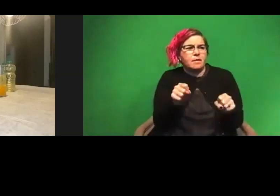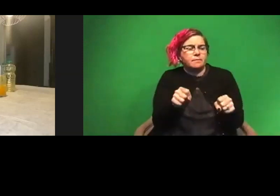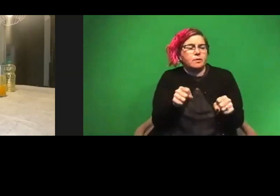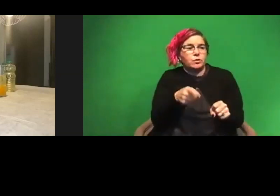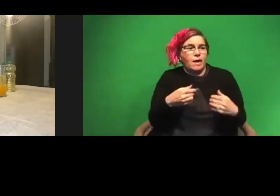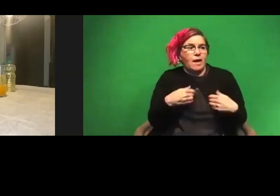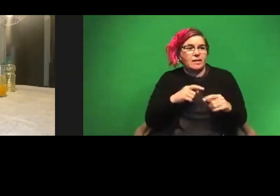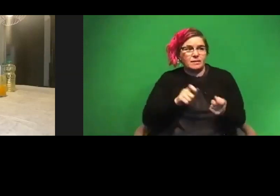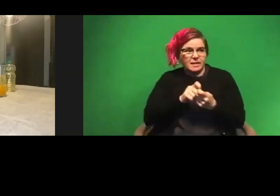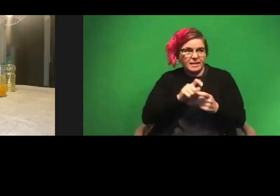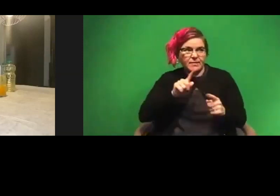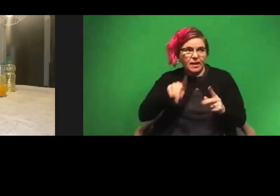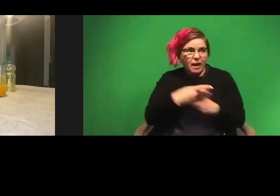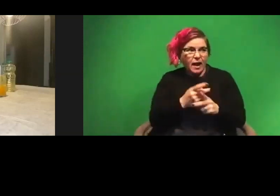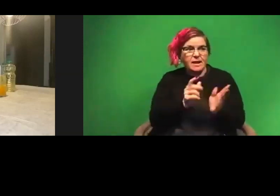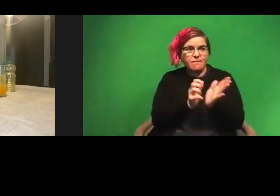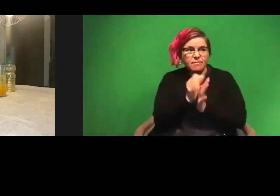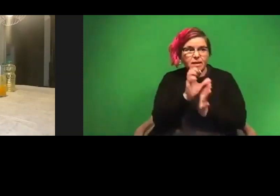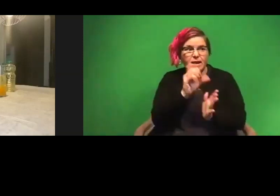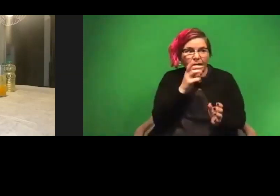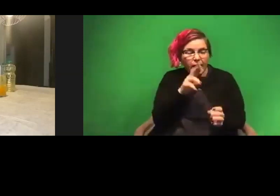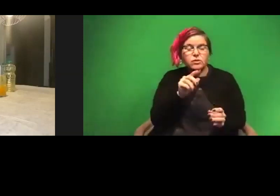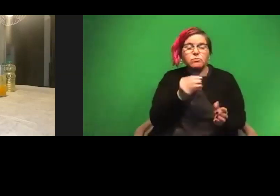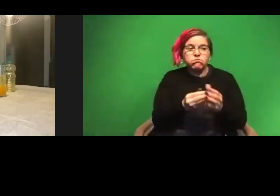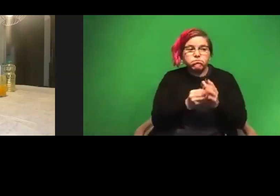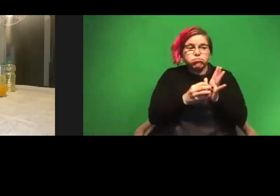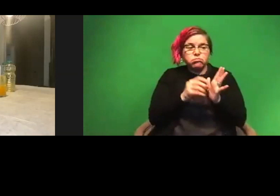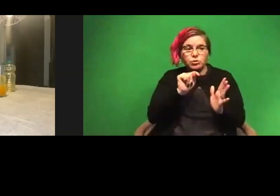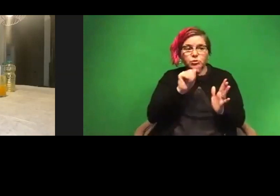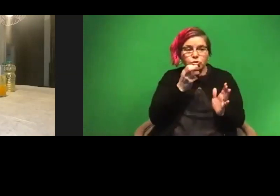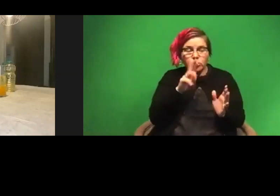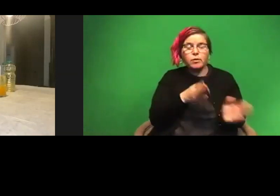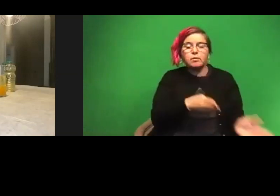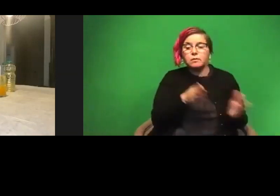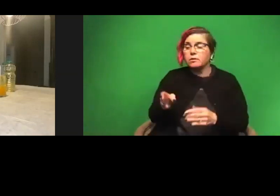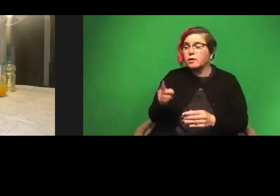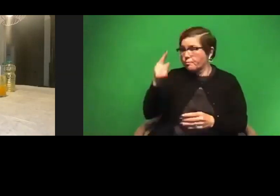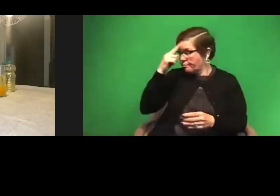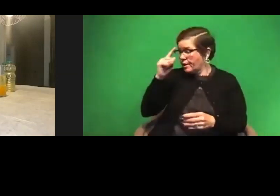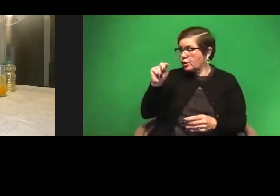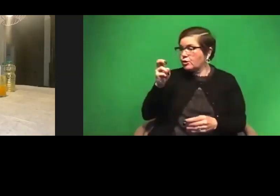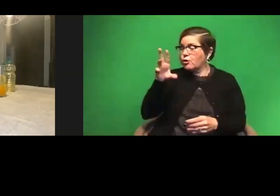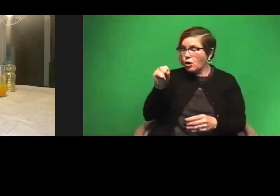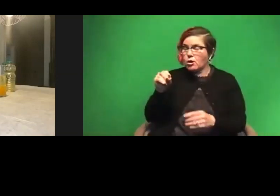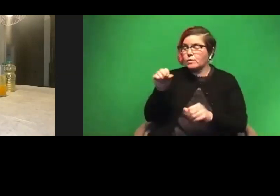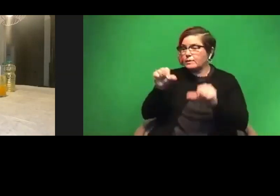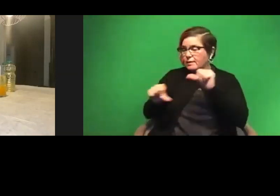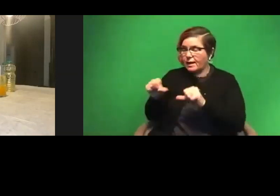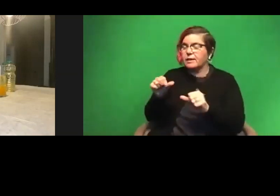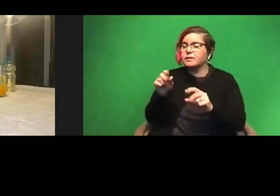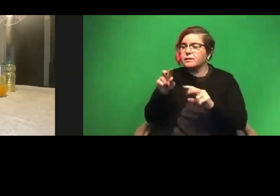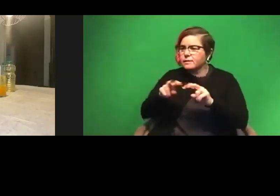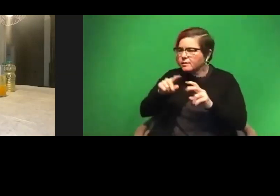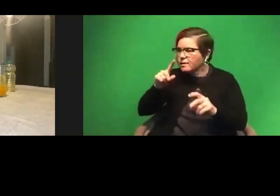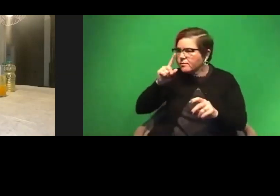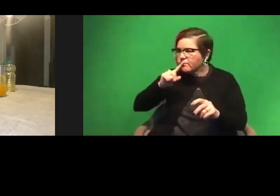cancers or tumor development to doing neuroscience research where I use rodent models and looked at the brains of like